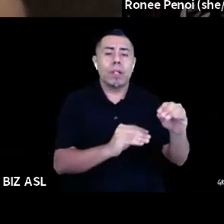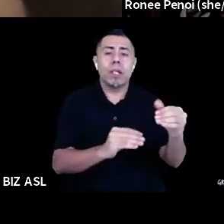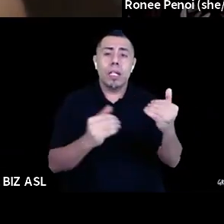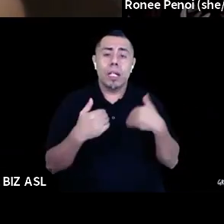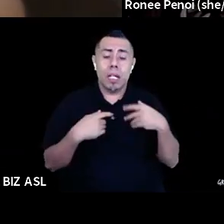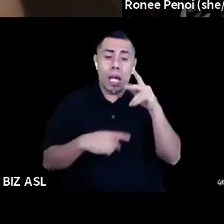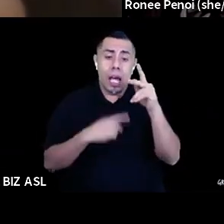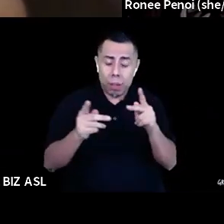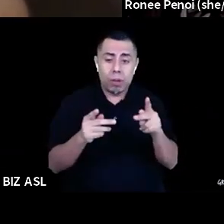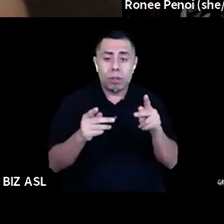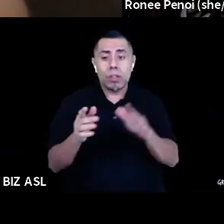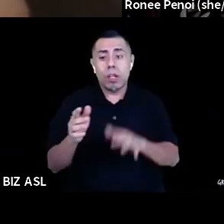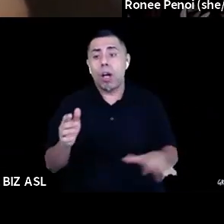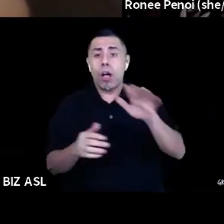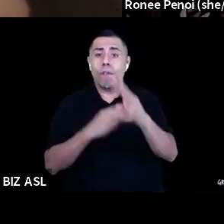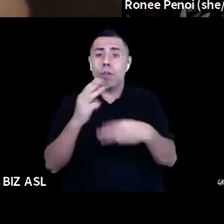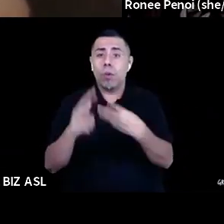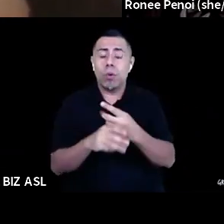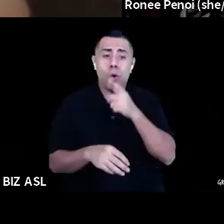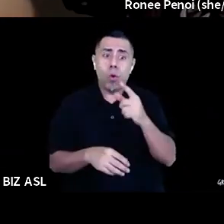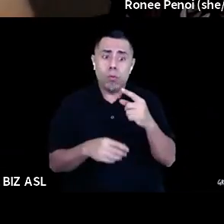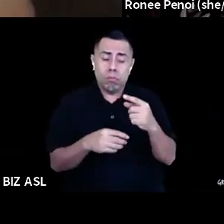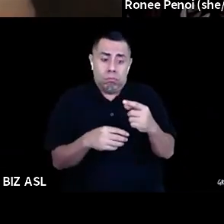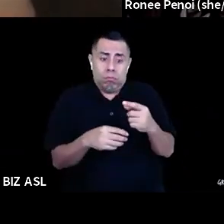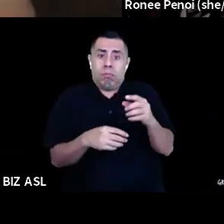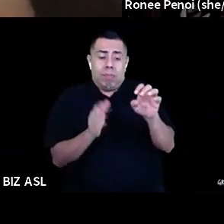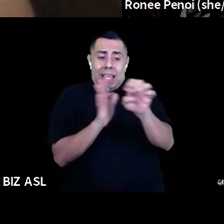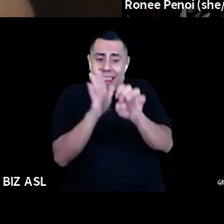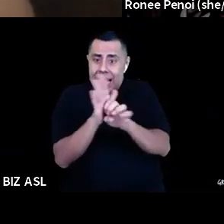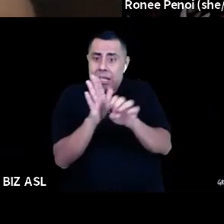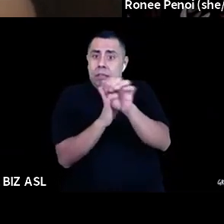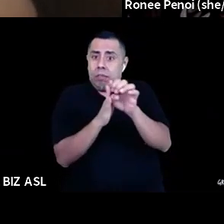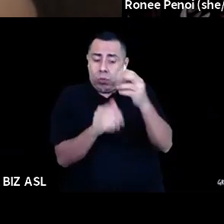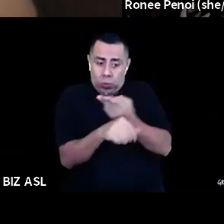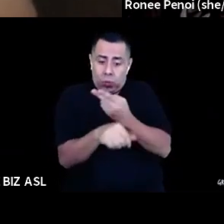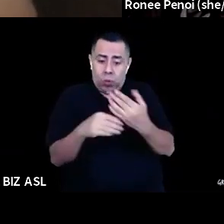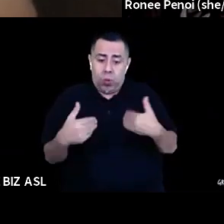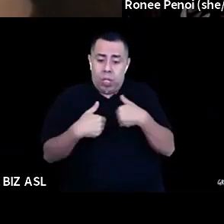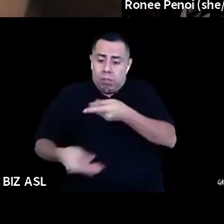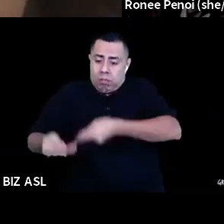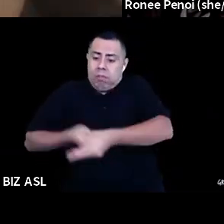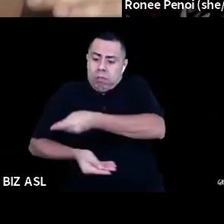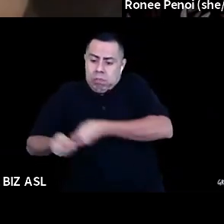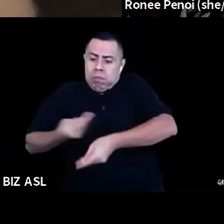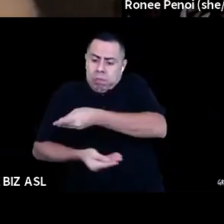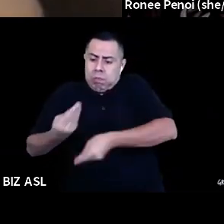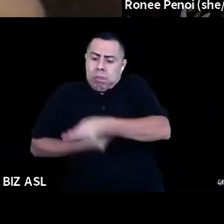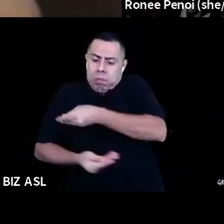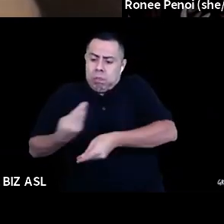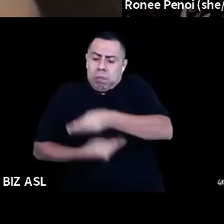using and sourcing animals for their resources in those sustainable ways for millennium, right?